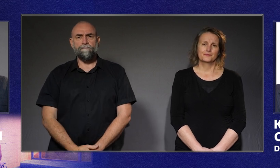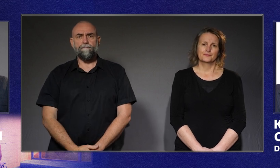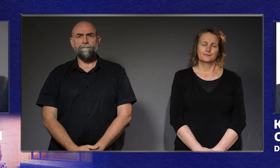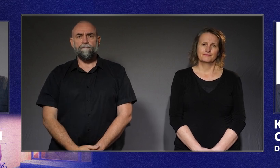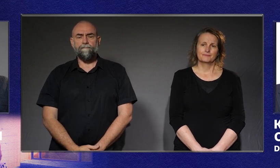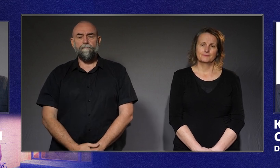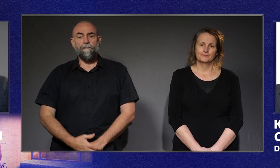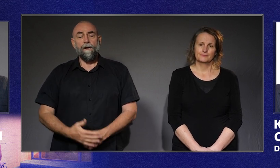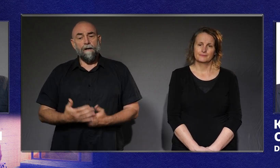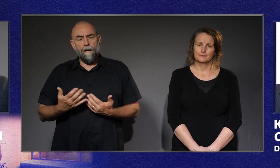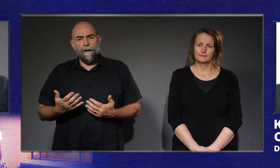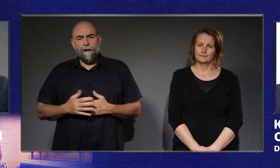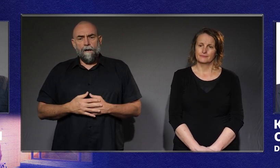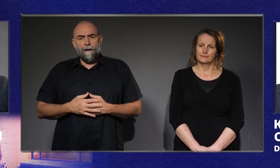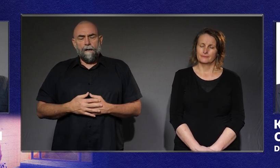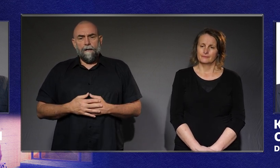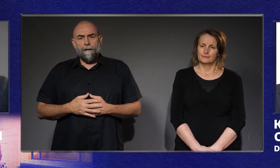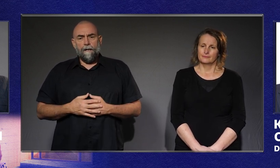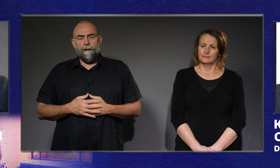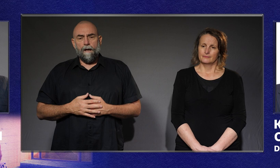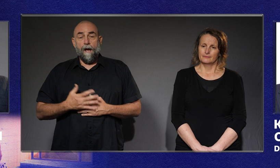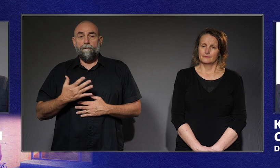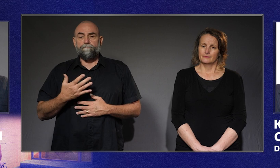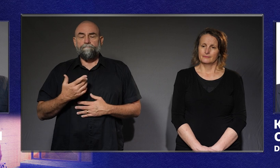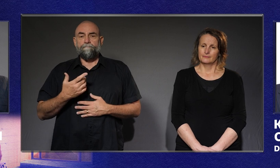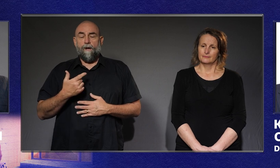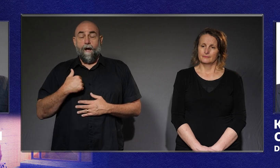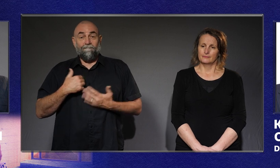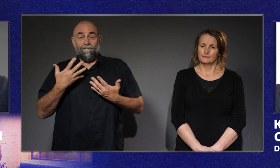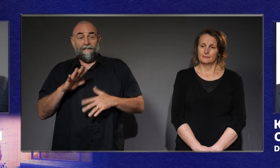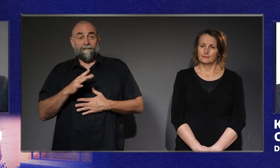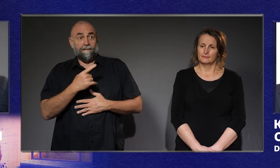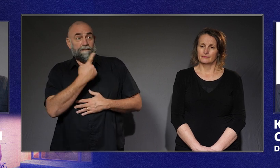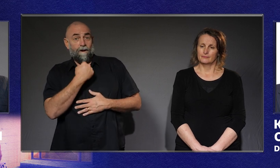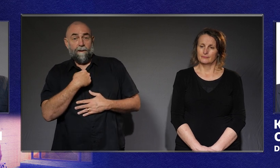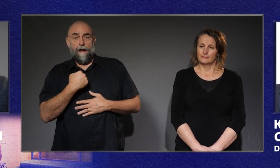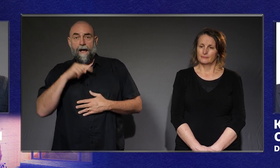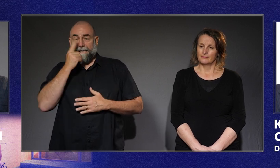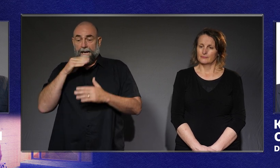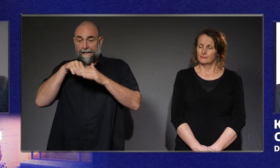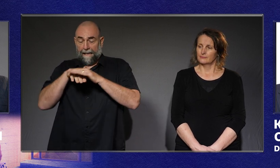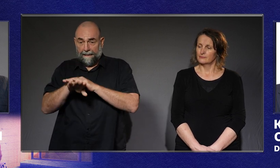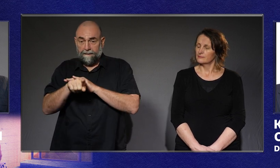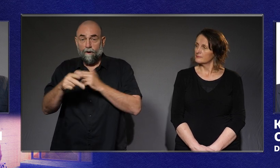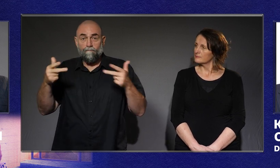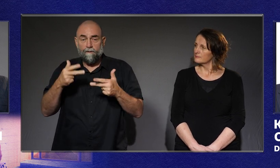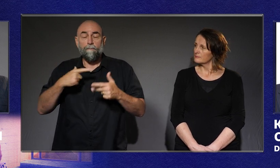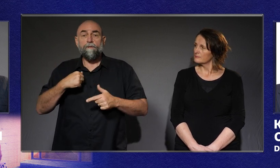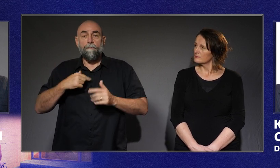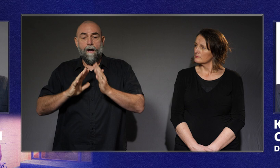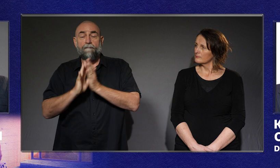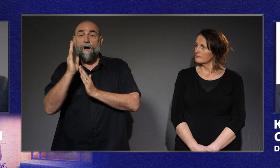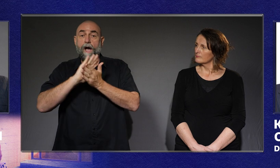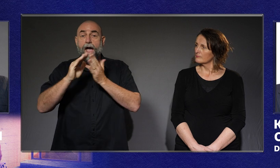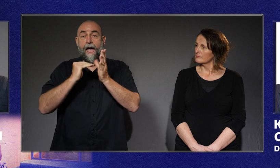As a person who has been told I can't enter a restaurant because I'm a fire hazard, hearing Kevin